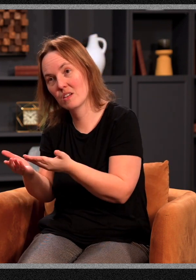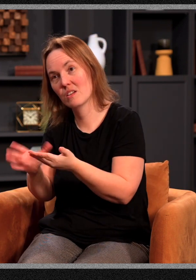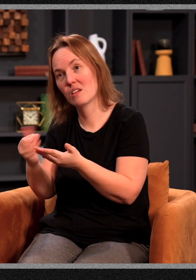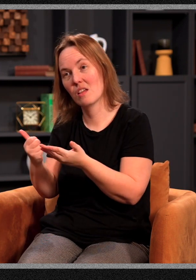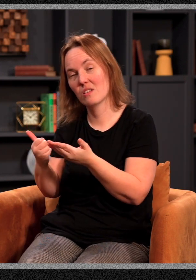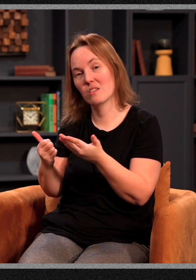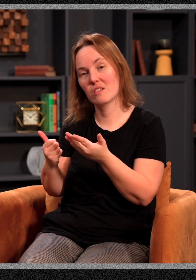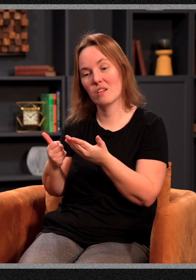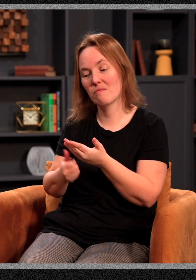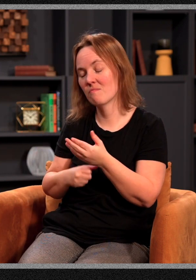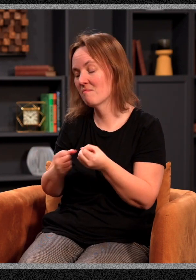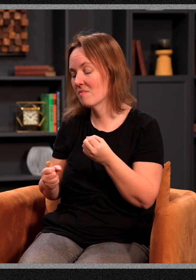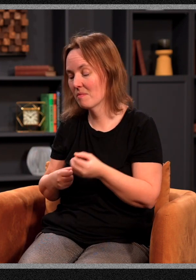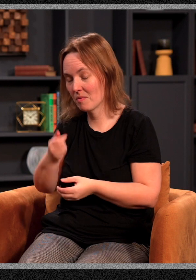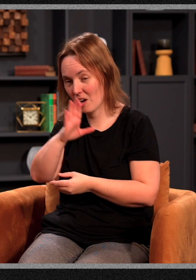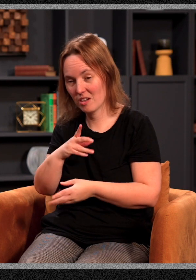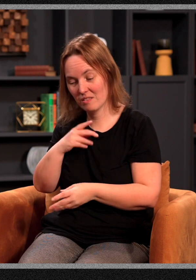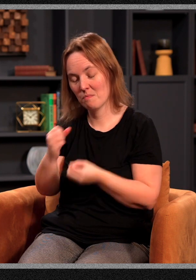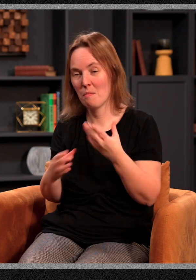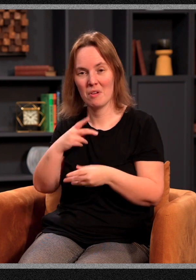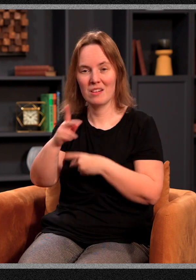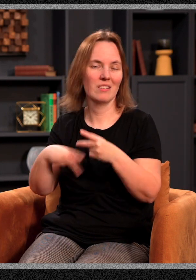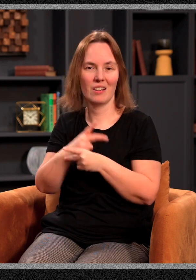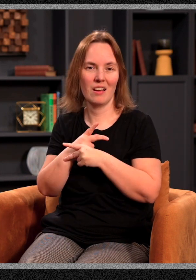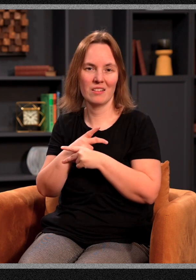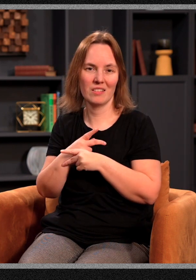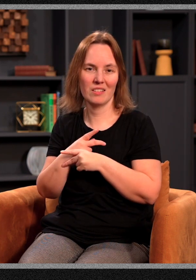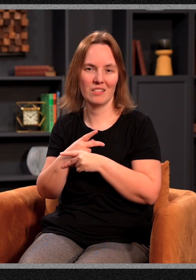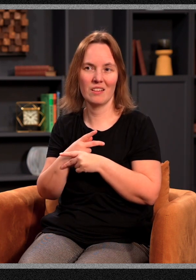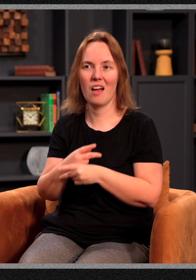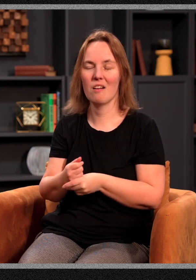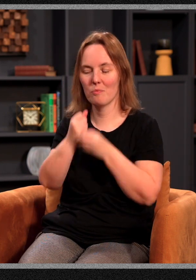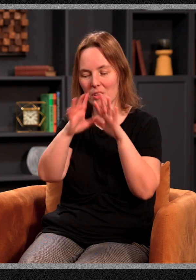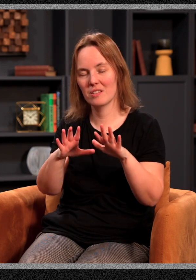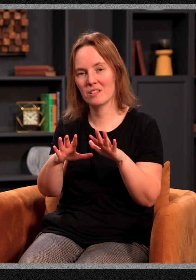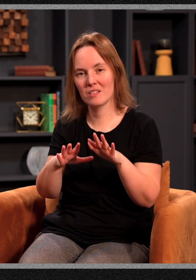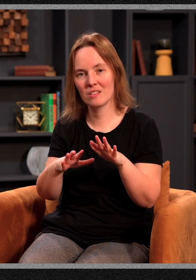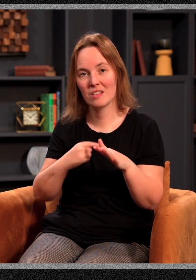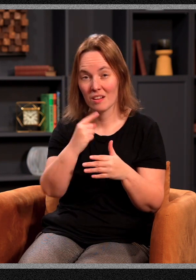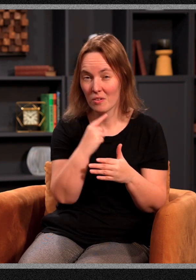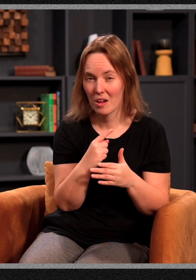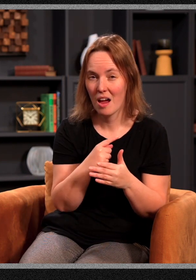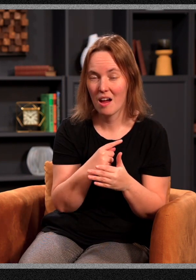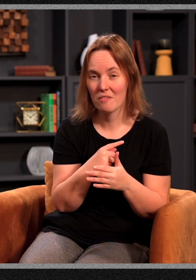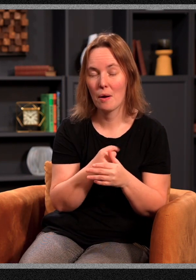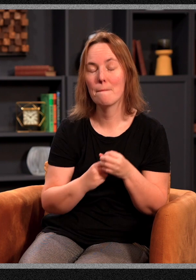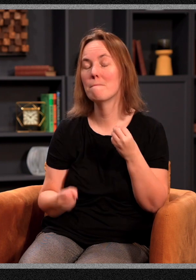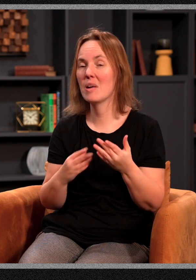God's many kinds of blessings. He's saying God has given each of you abilities, at least